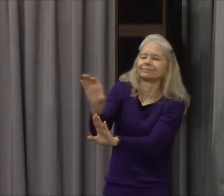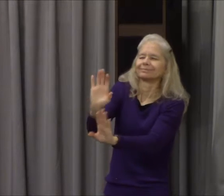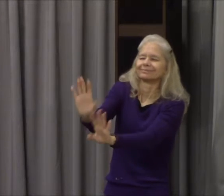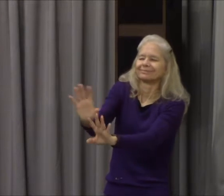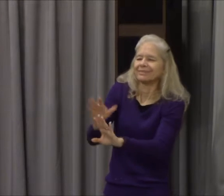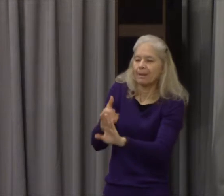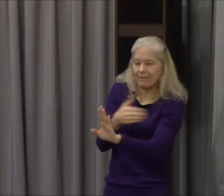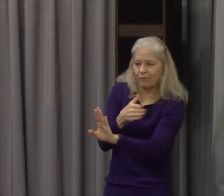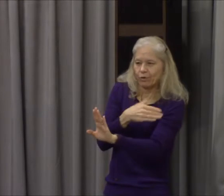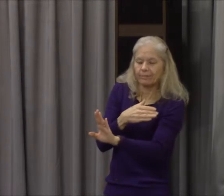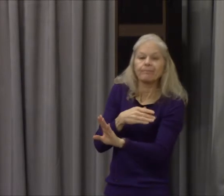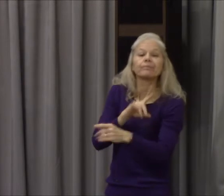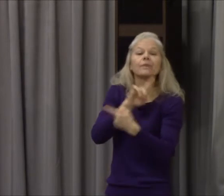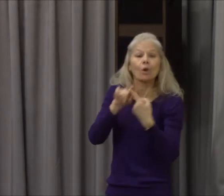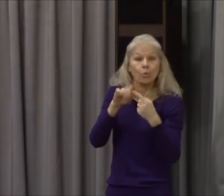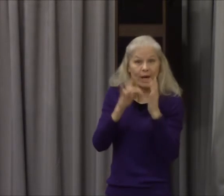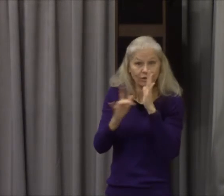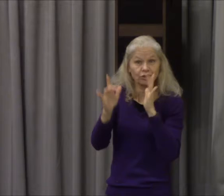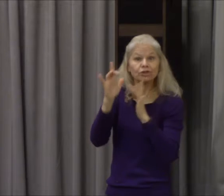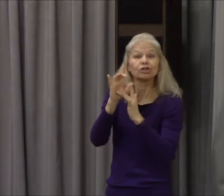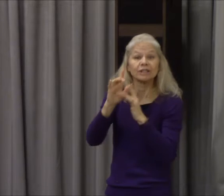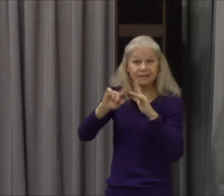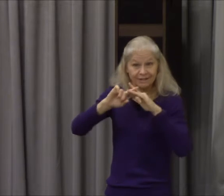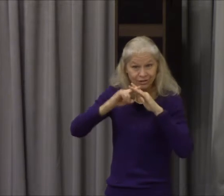look unto me and be saved God says